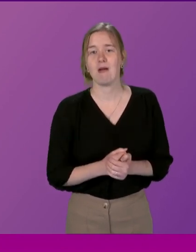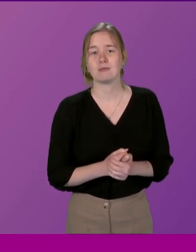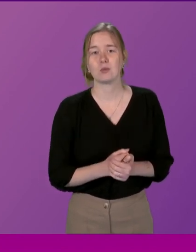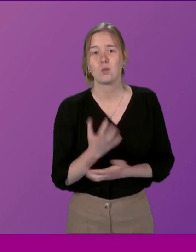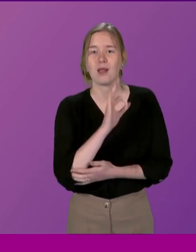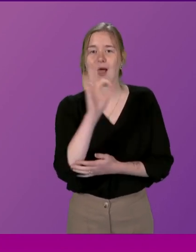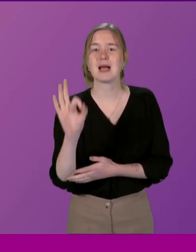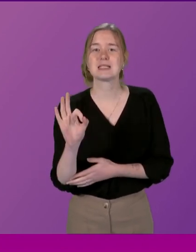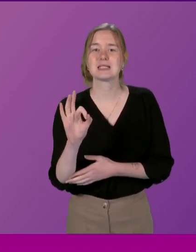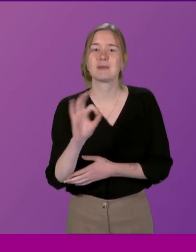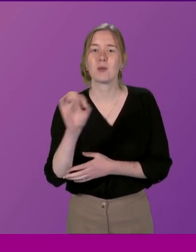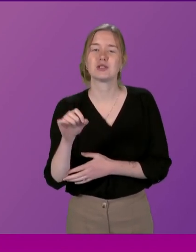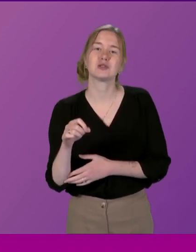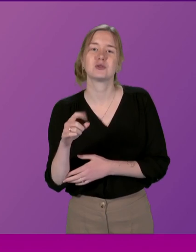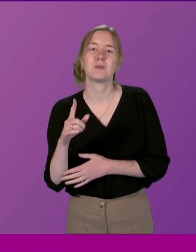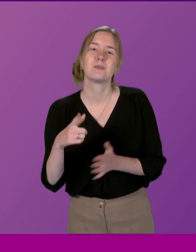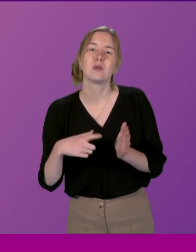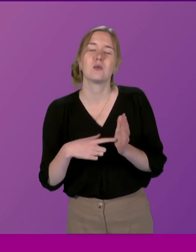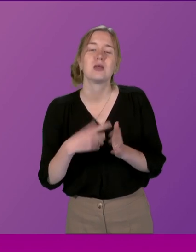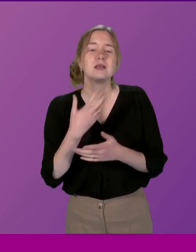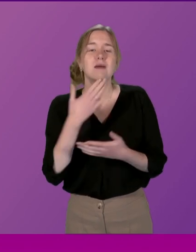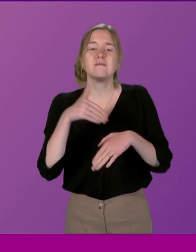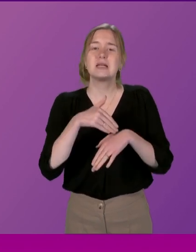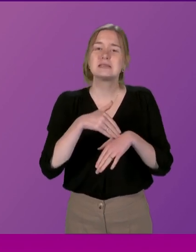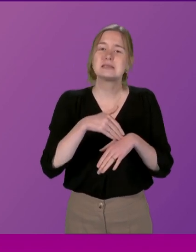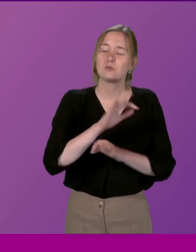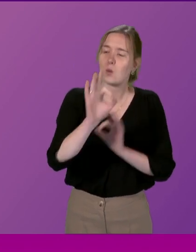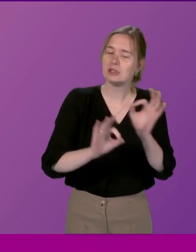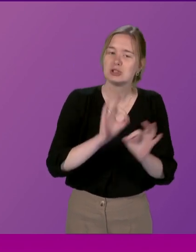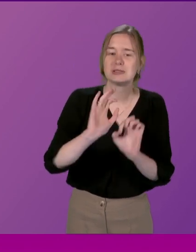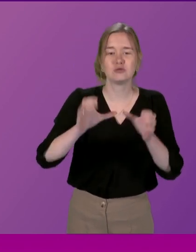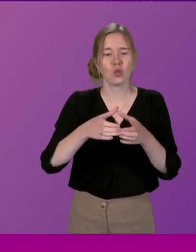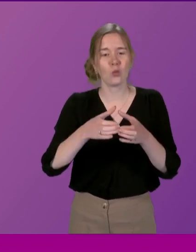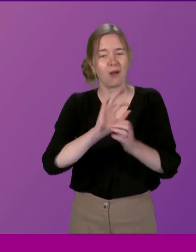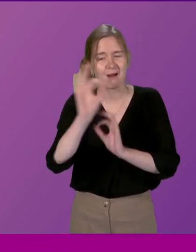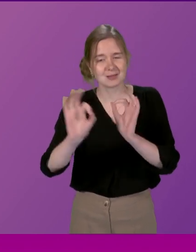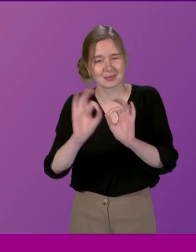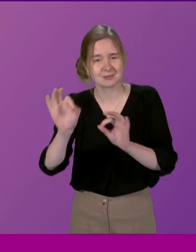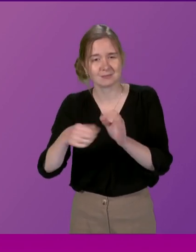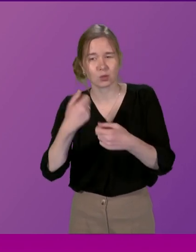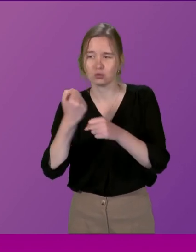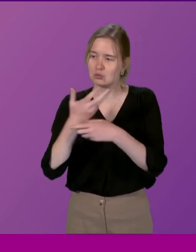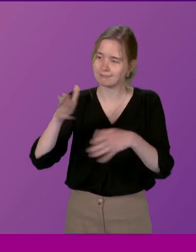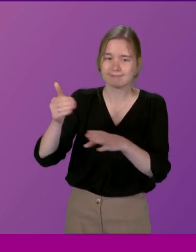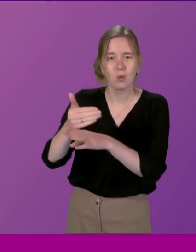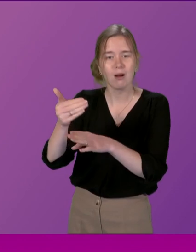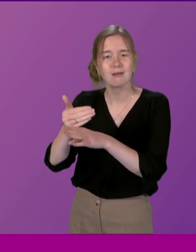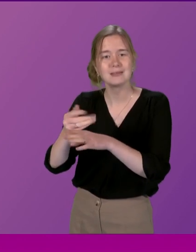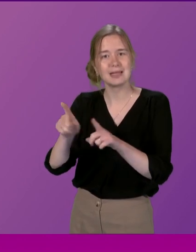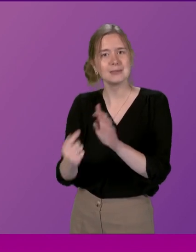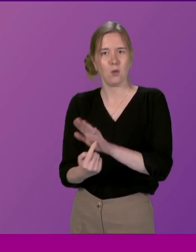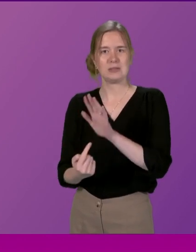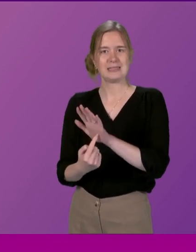I, I asked my question to Mr O'Kane Was effectively the questions we asked these groups to go and do some work on Is equally